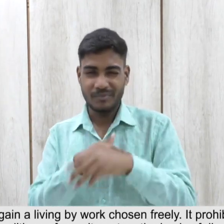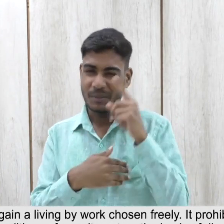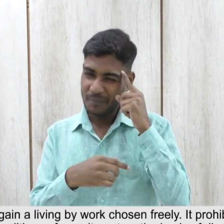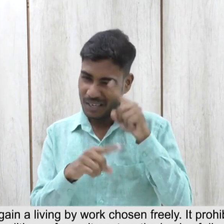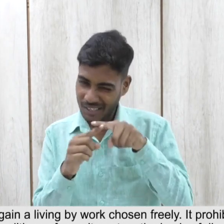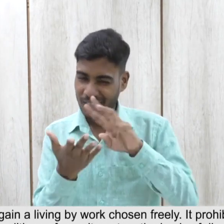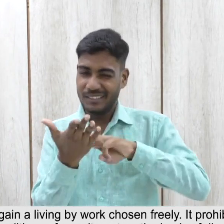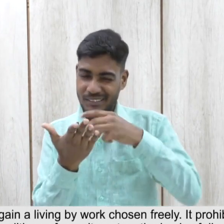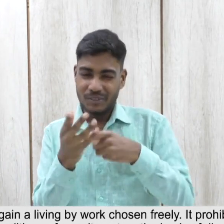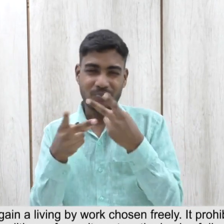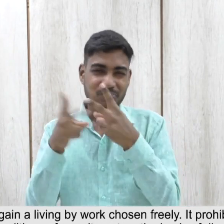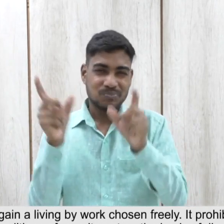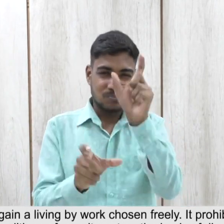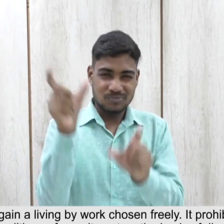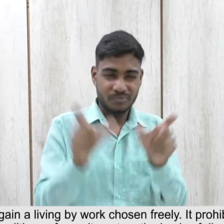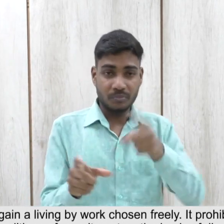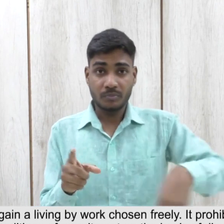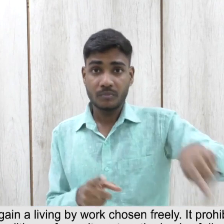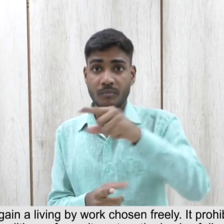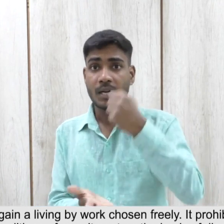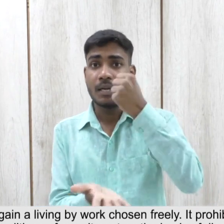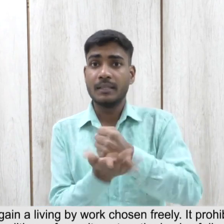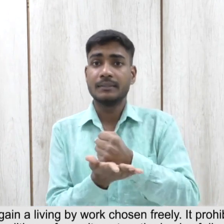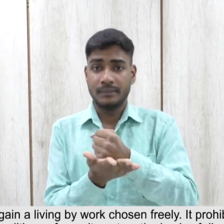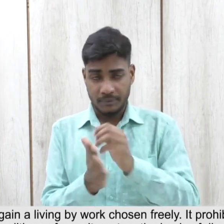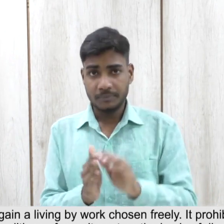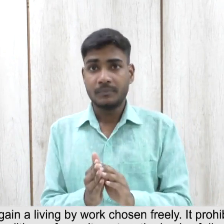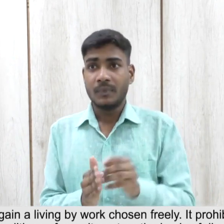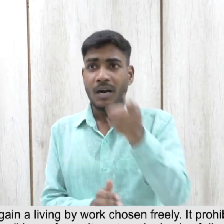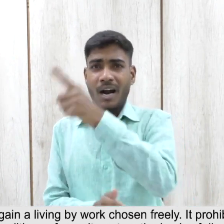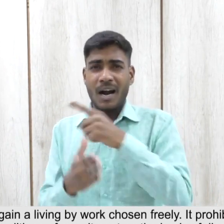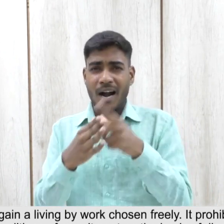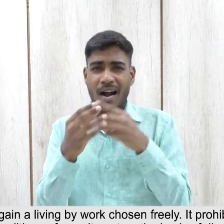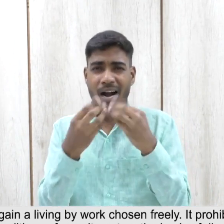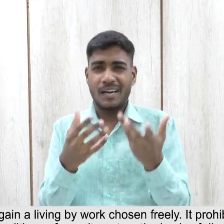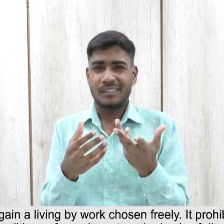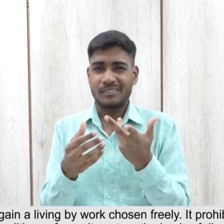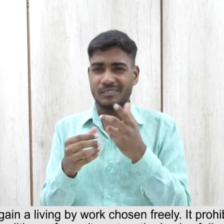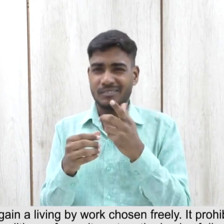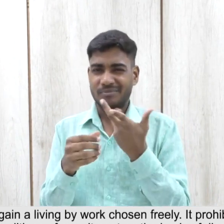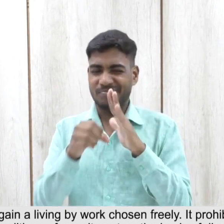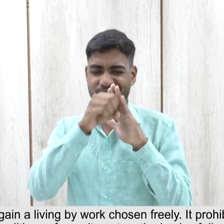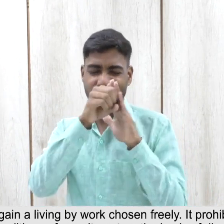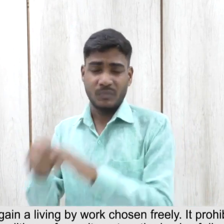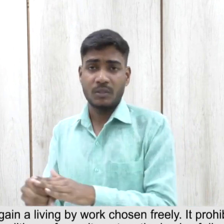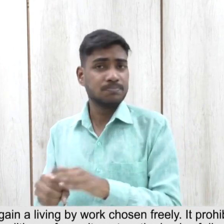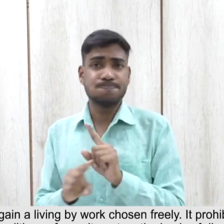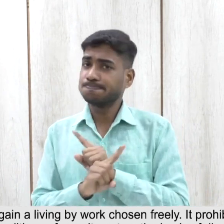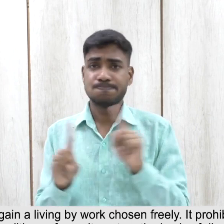to opportunity to gain a living by work chosen freely It